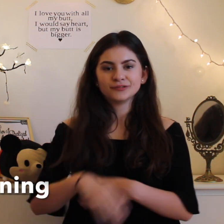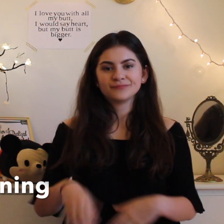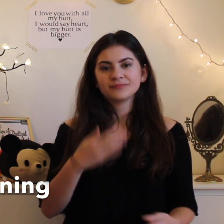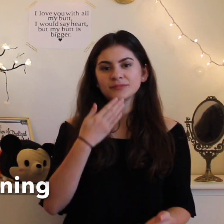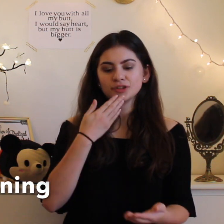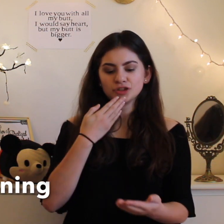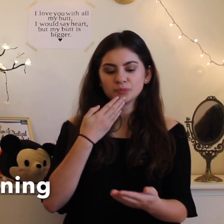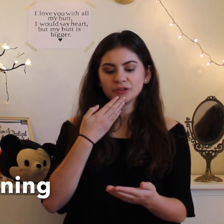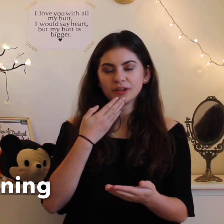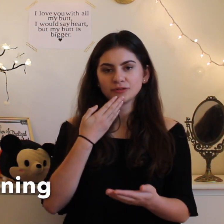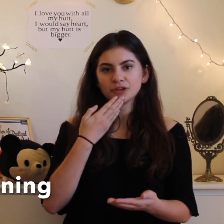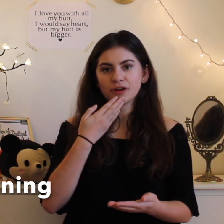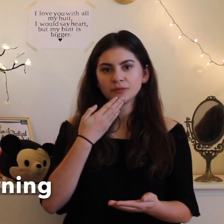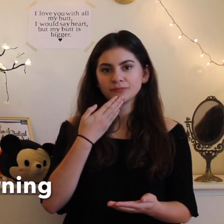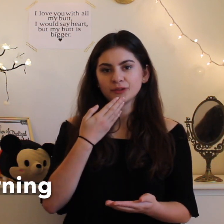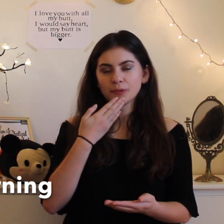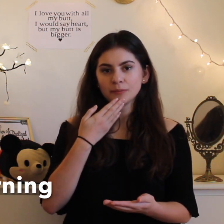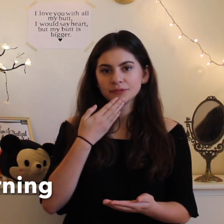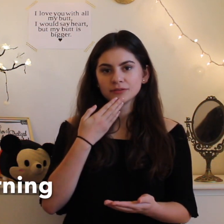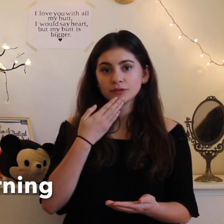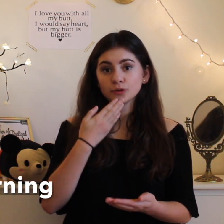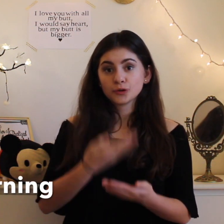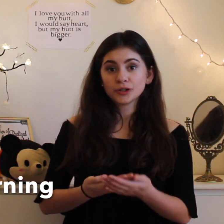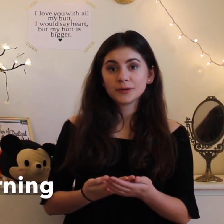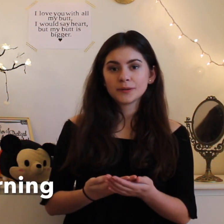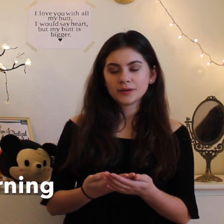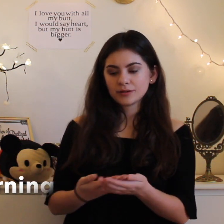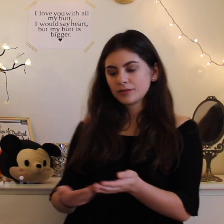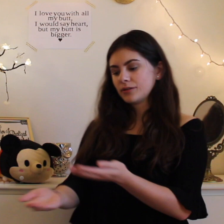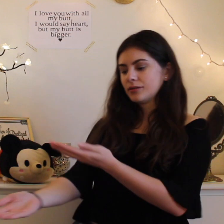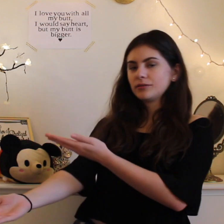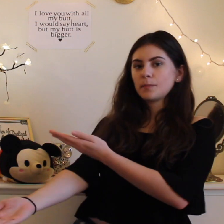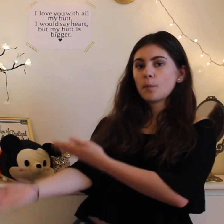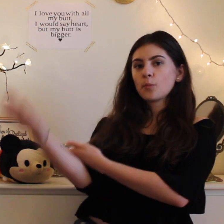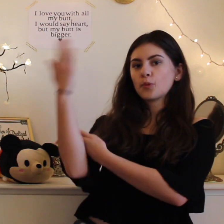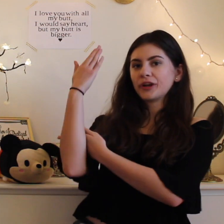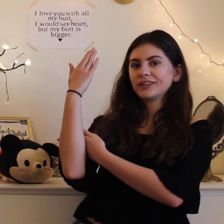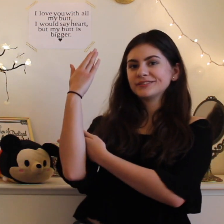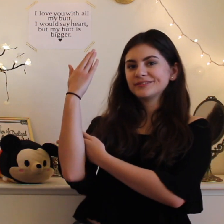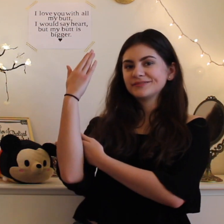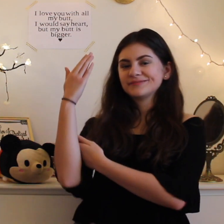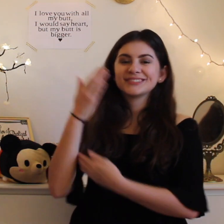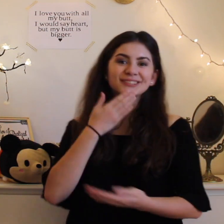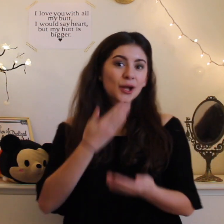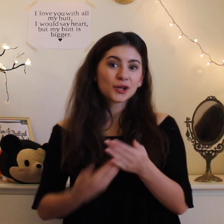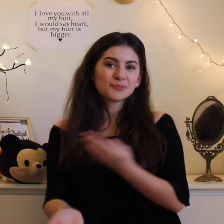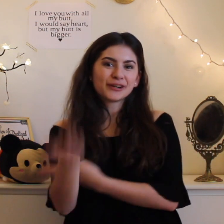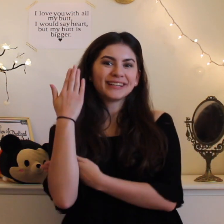just put down your palm your palms good morning good morning